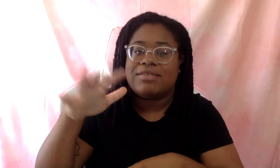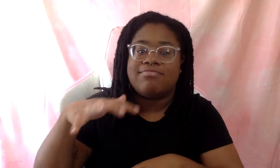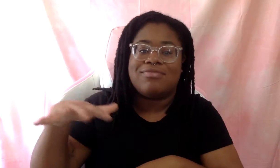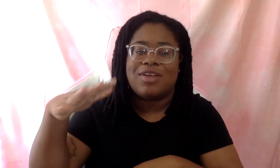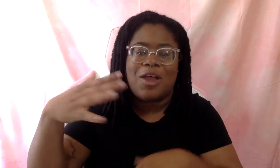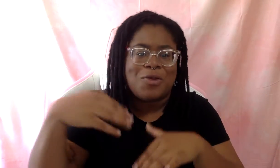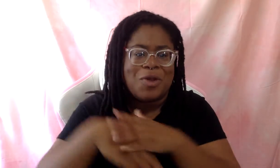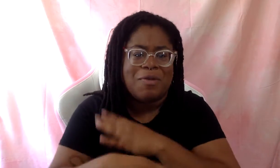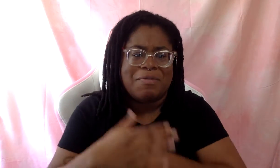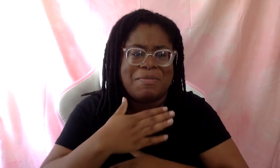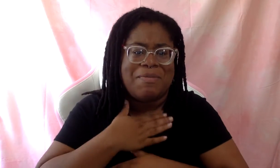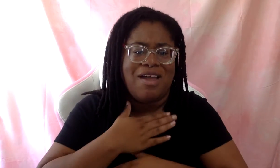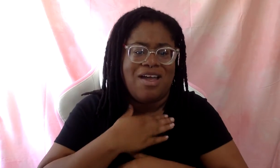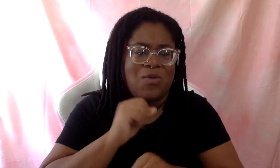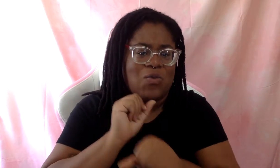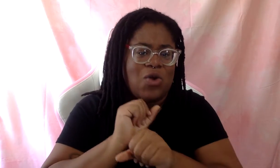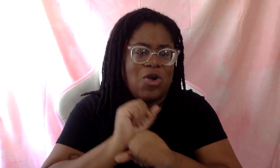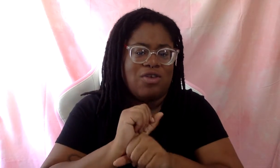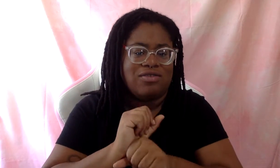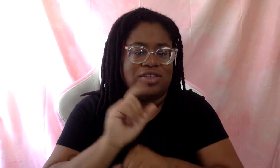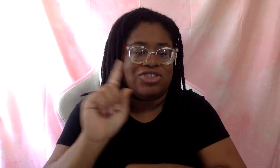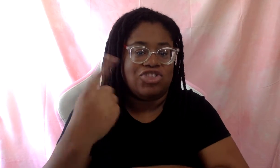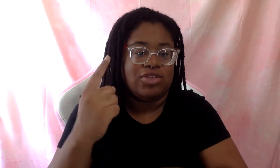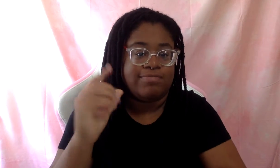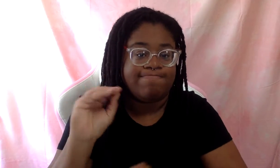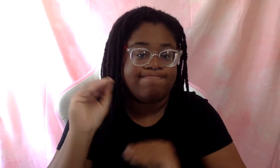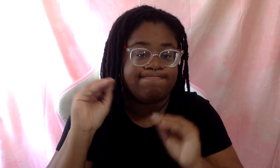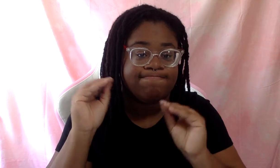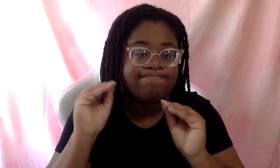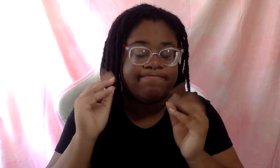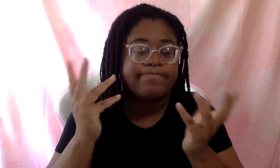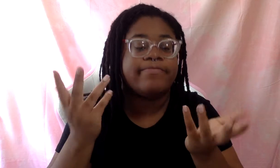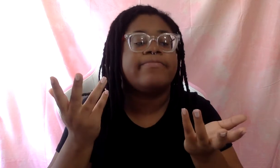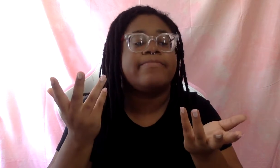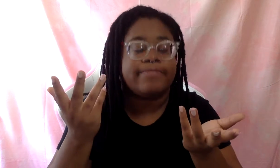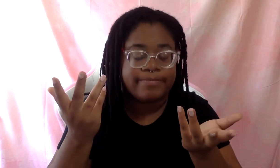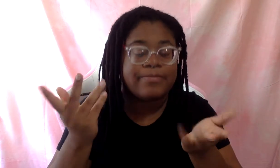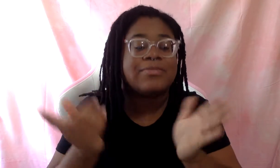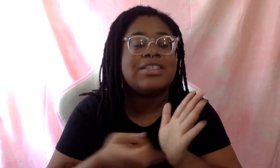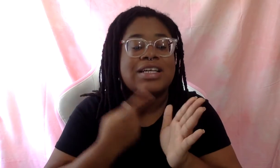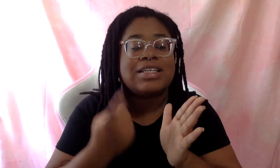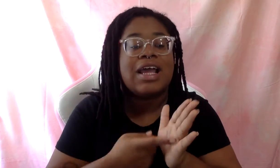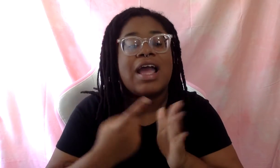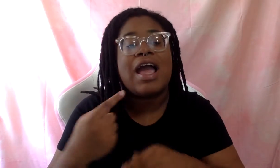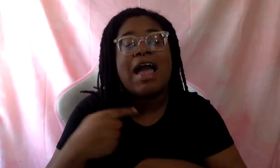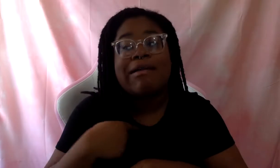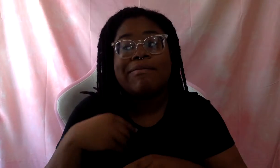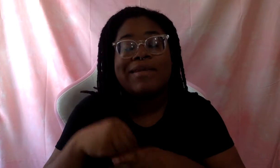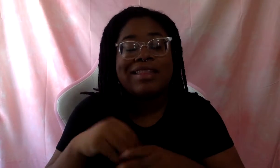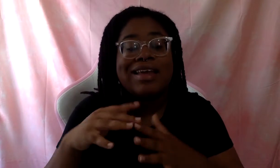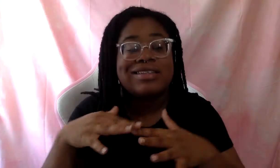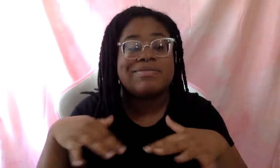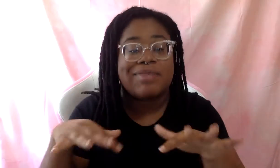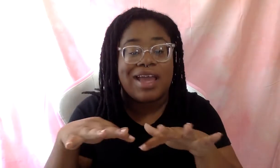into my industry where there's just none, sometimes I'm potentially in that space, the only,